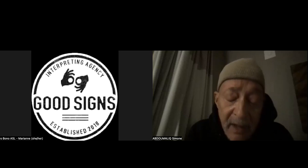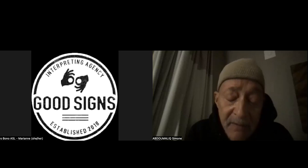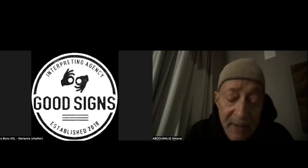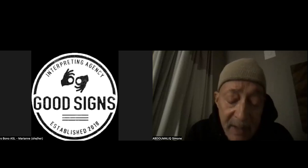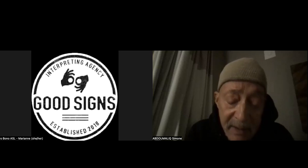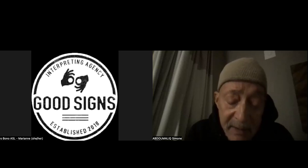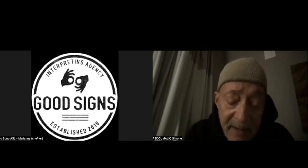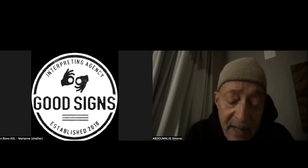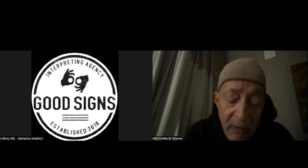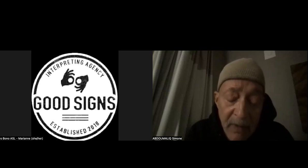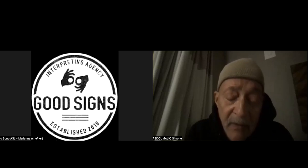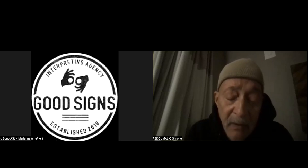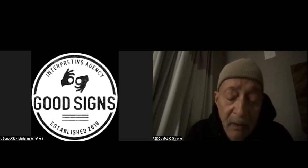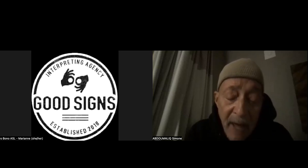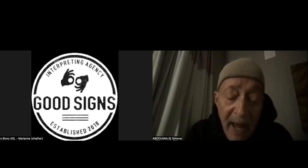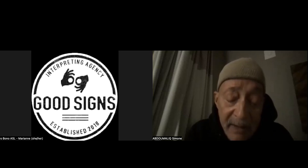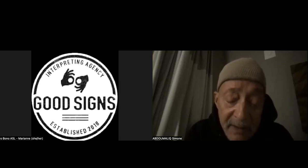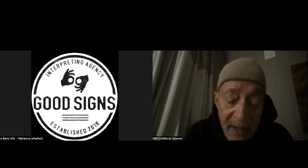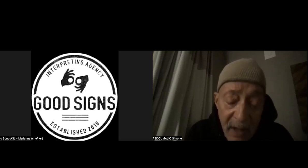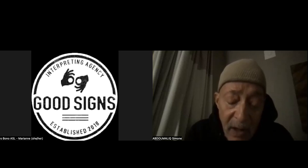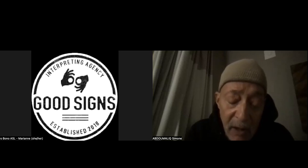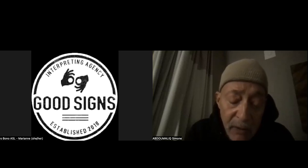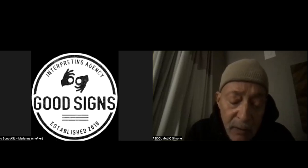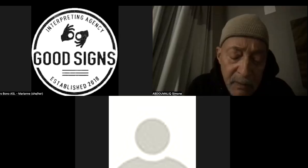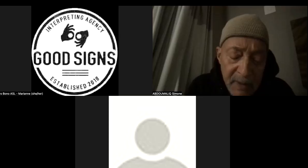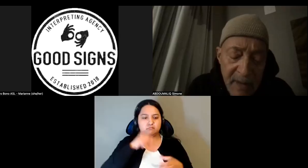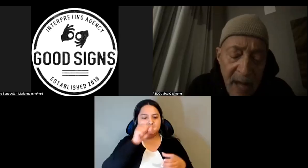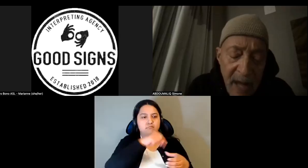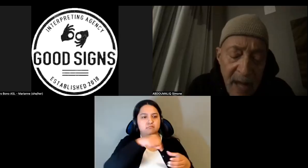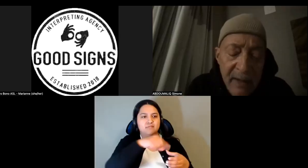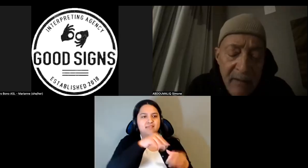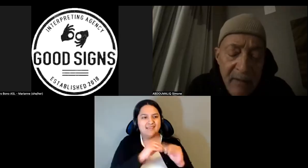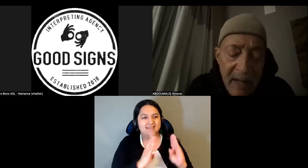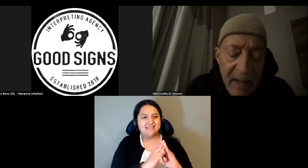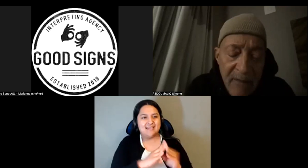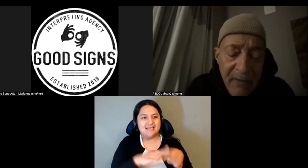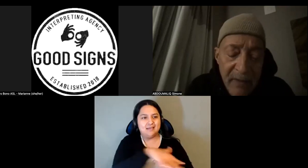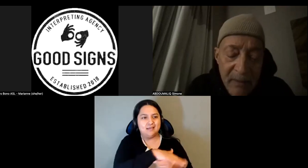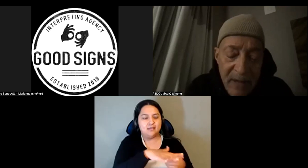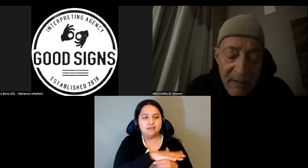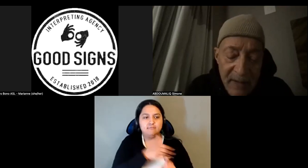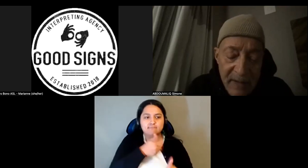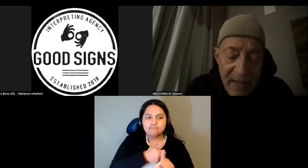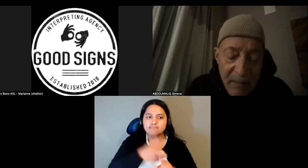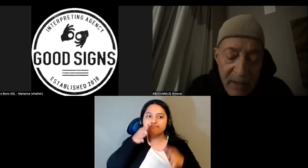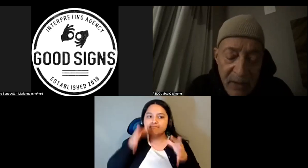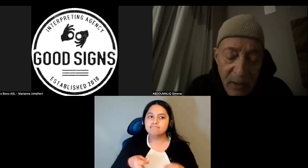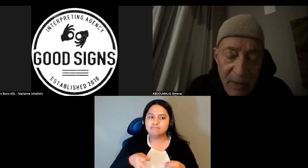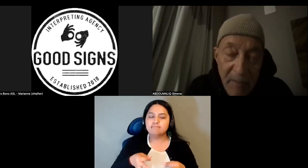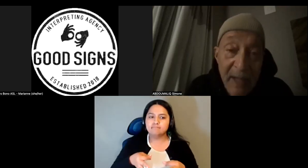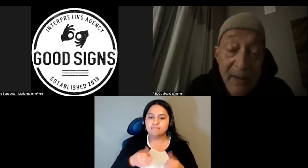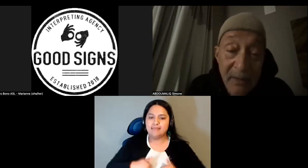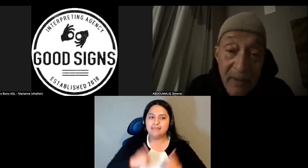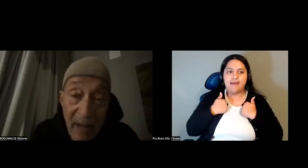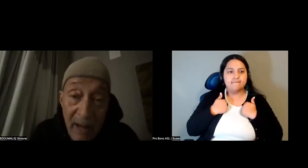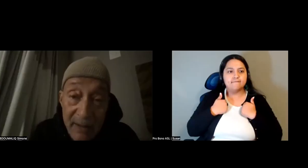of cities take it within their own hands to design an everyday life for themselves that takes place across